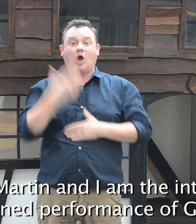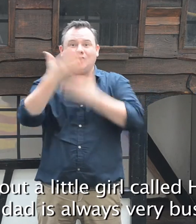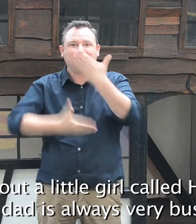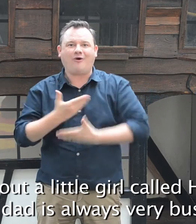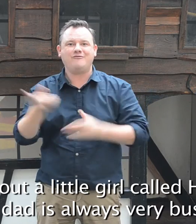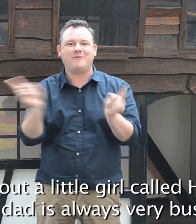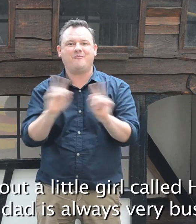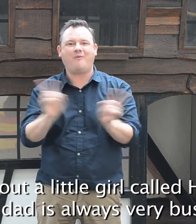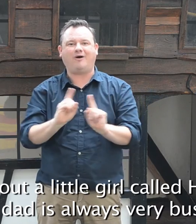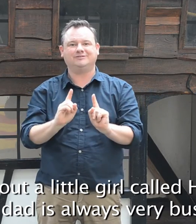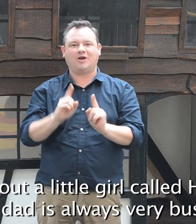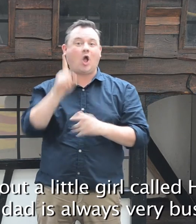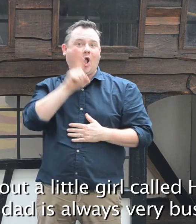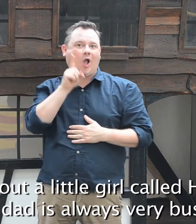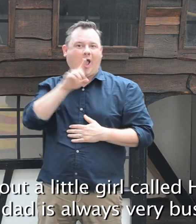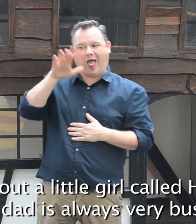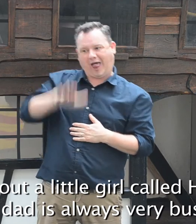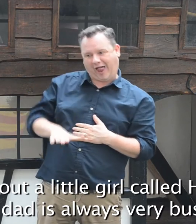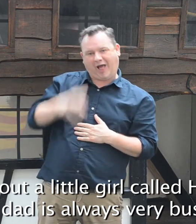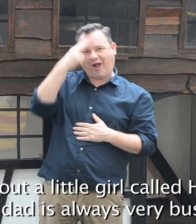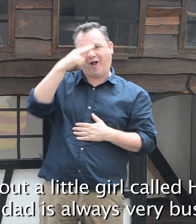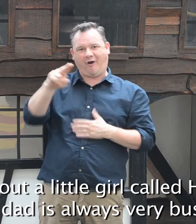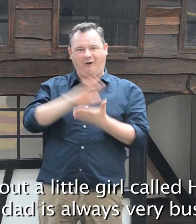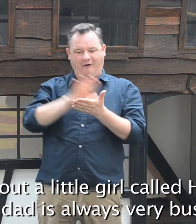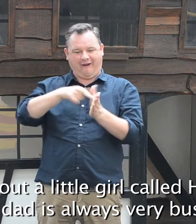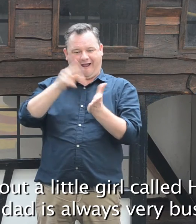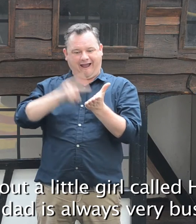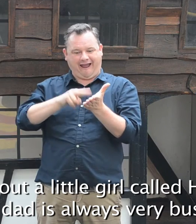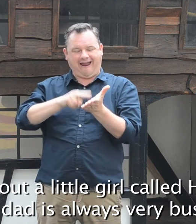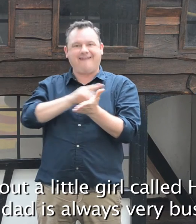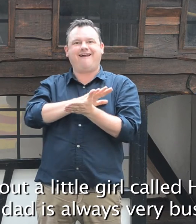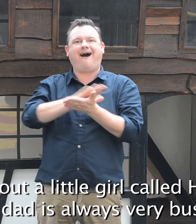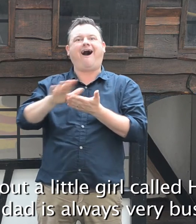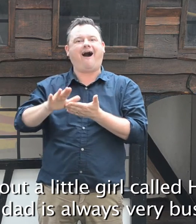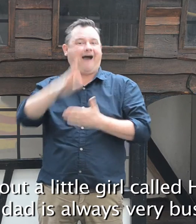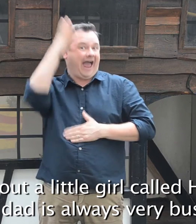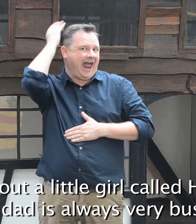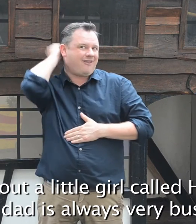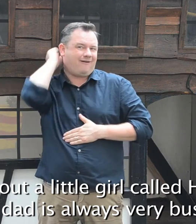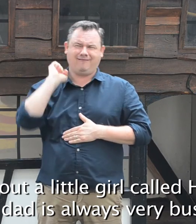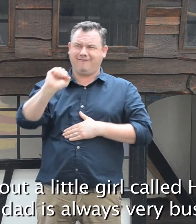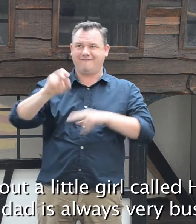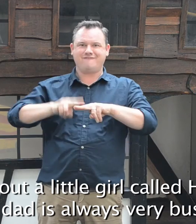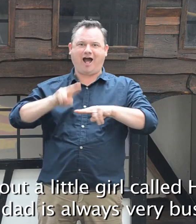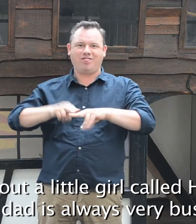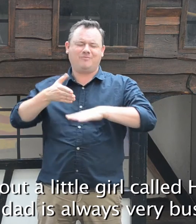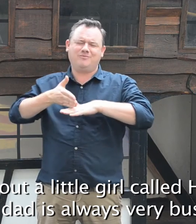Guerrilla is about a little girl called Hannah, whose dad is always very busy.